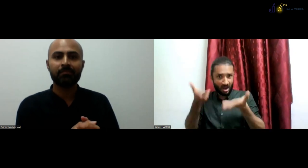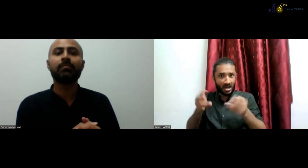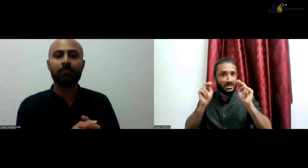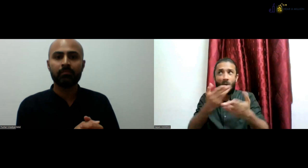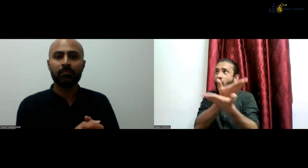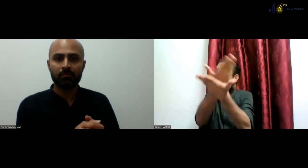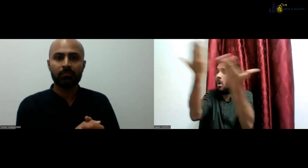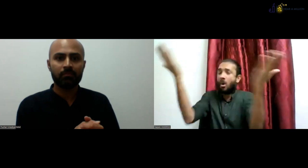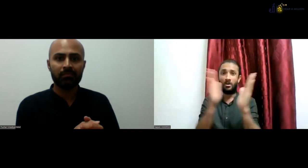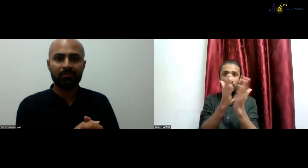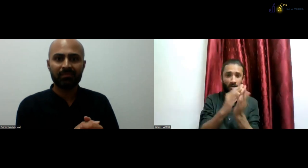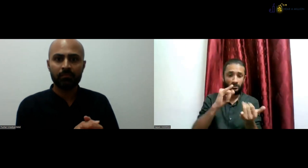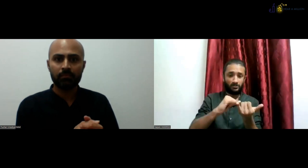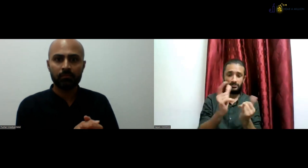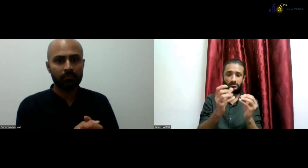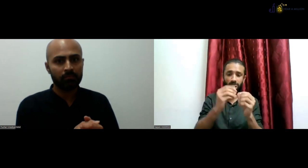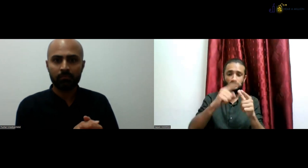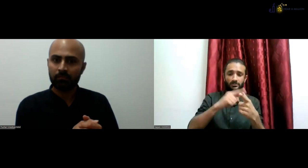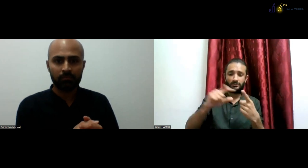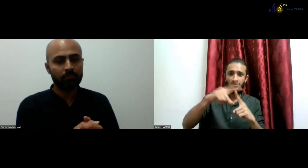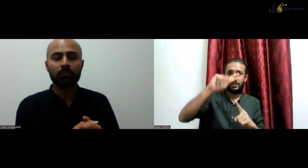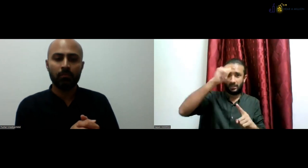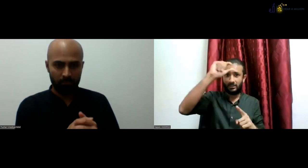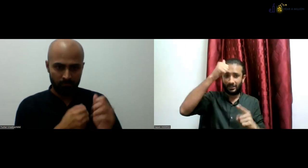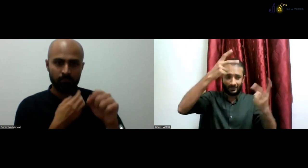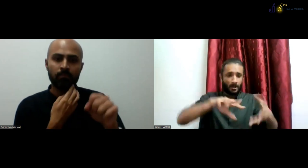will become a bilingual and you can be teaching.